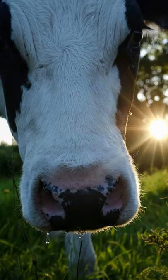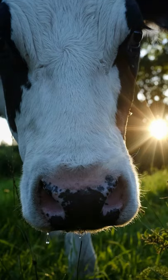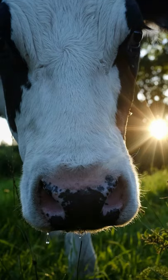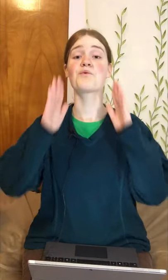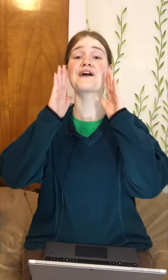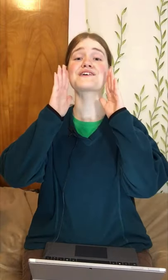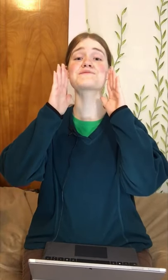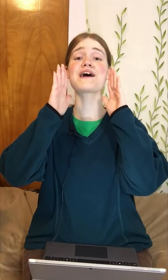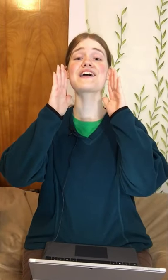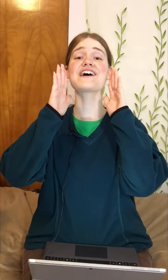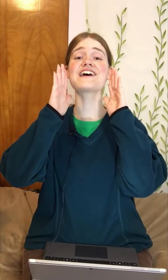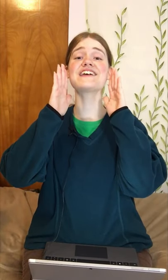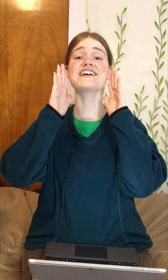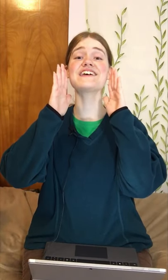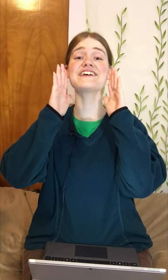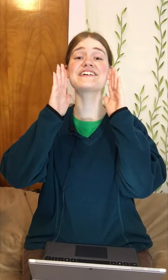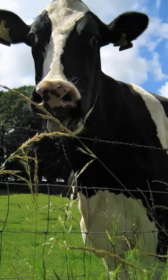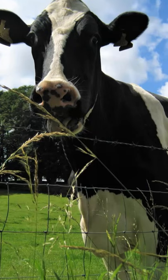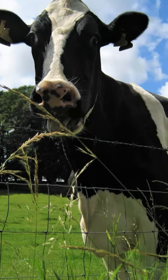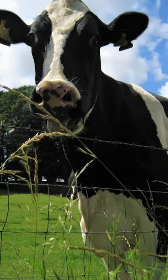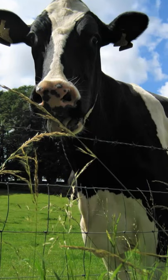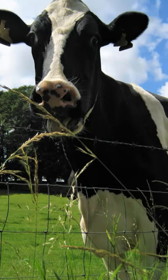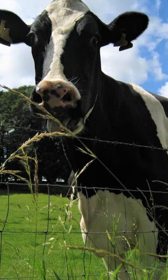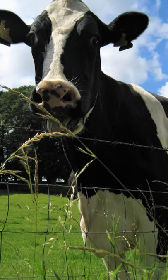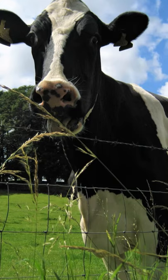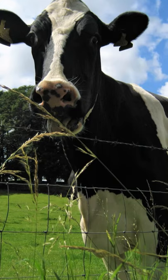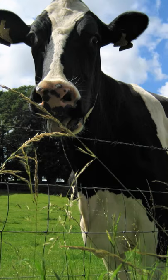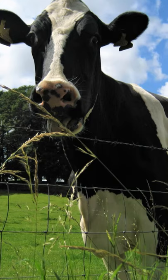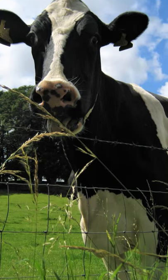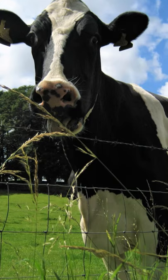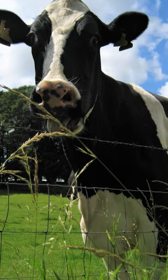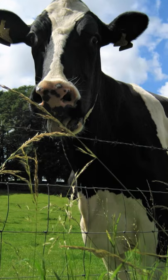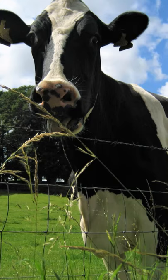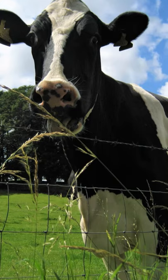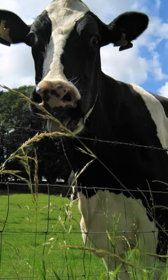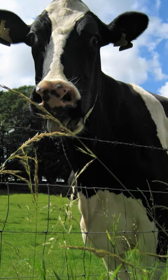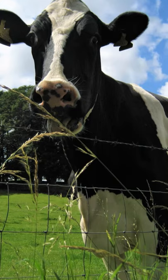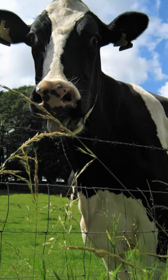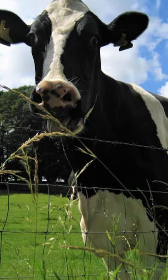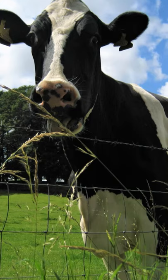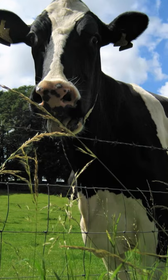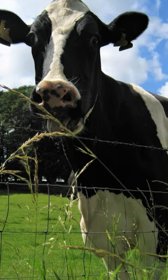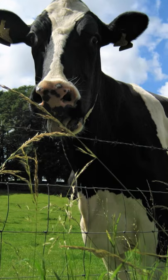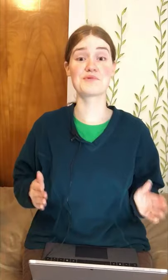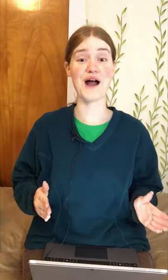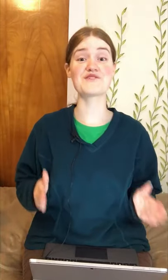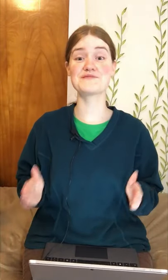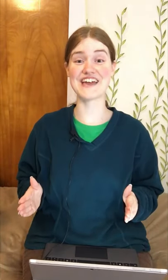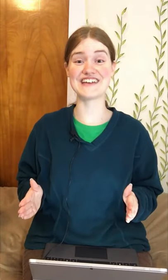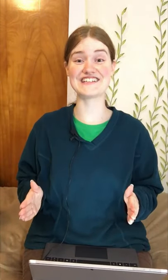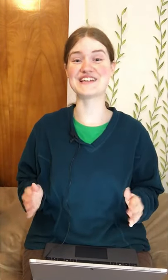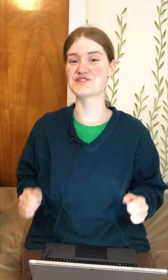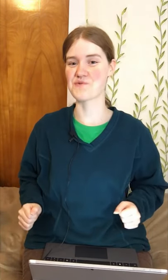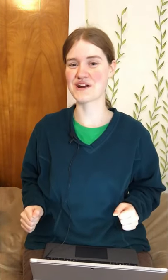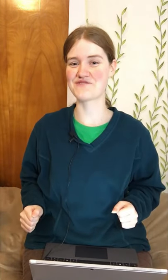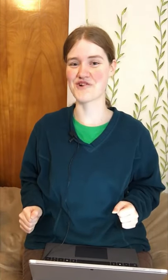out, Where's my honey? And she would let out a loud, Moo! Moo! Proverbs 18.24